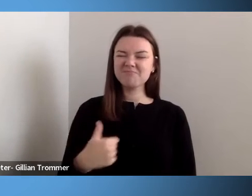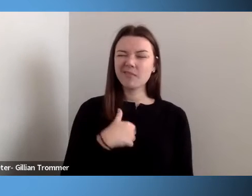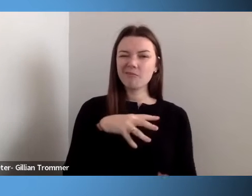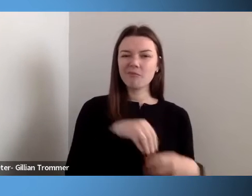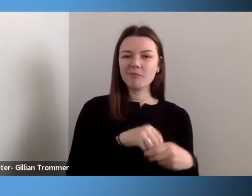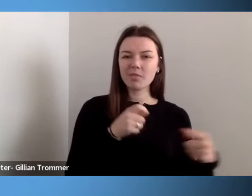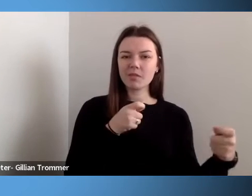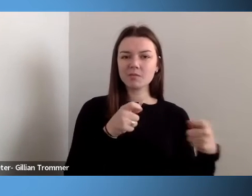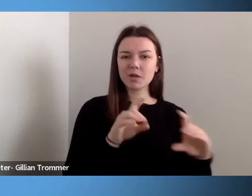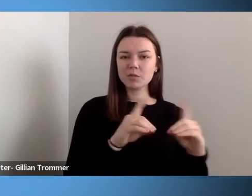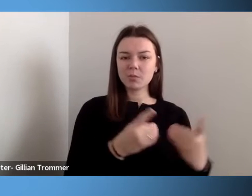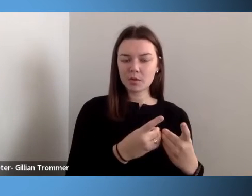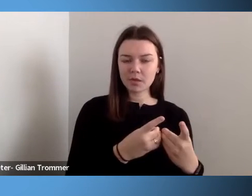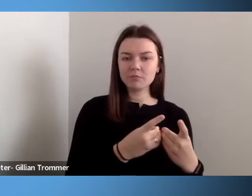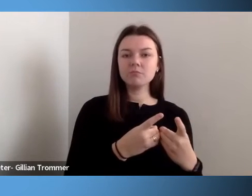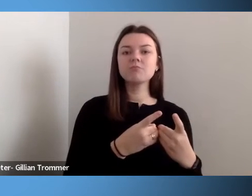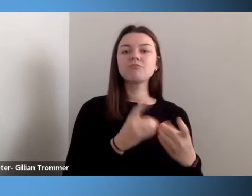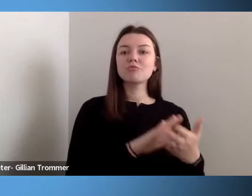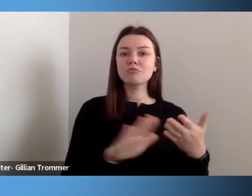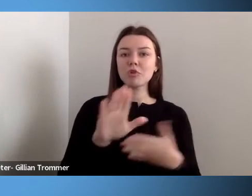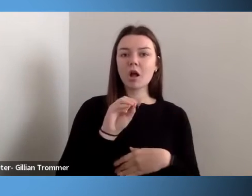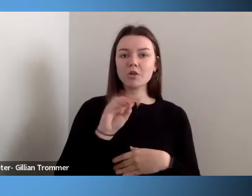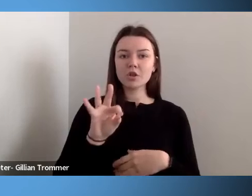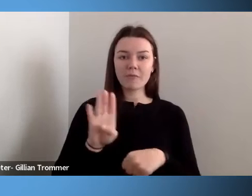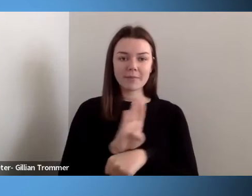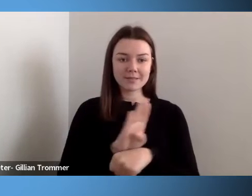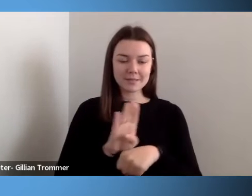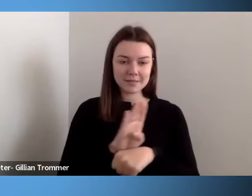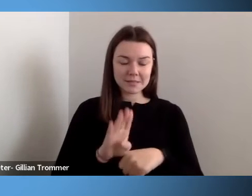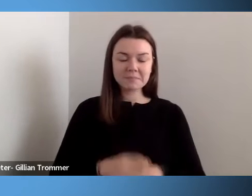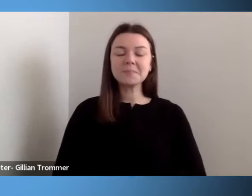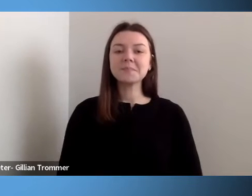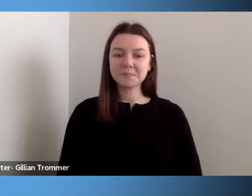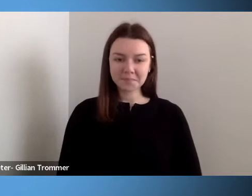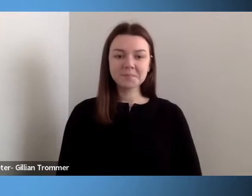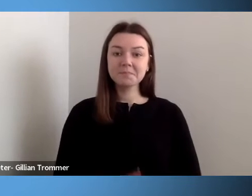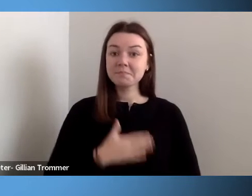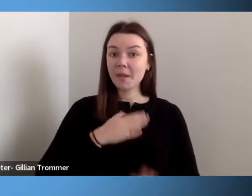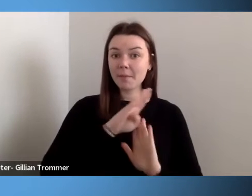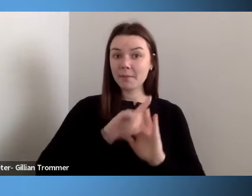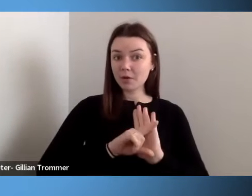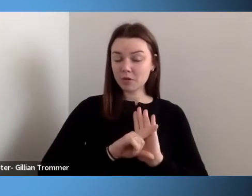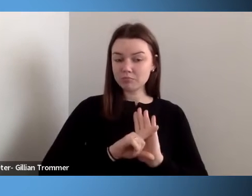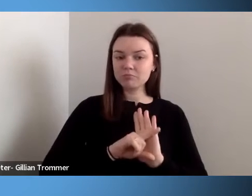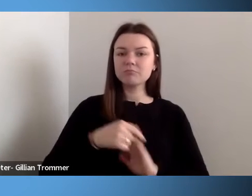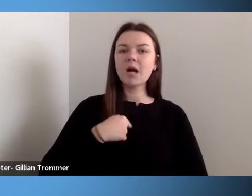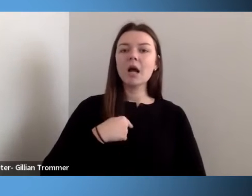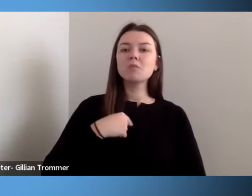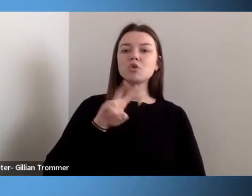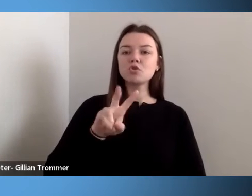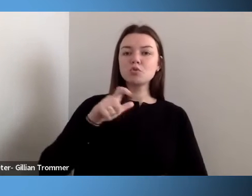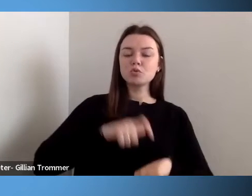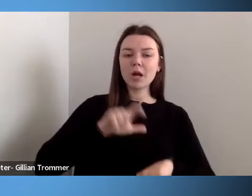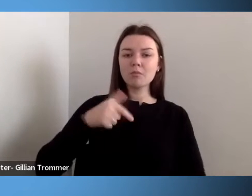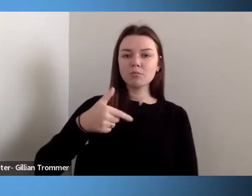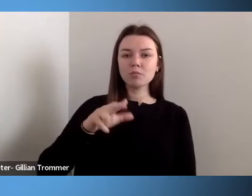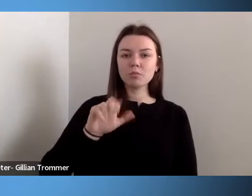College of Business. By way of background, I am a two-time quadriplegic who works full-time.